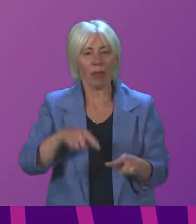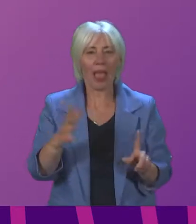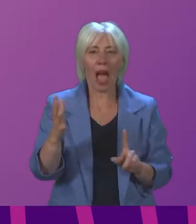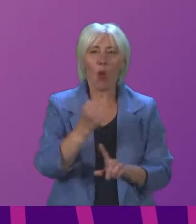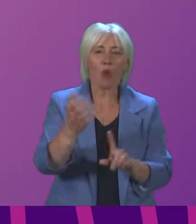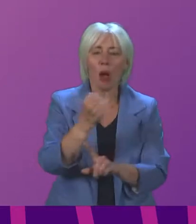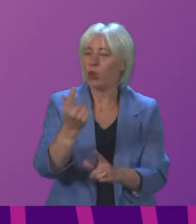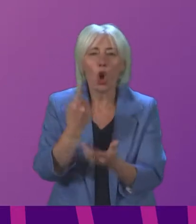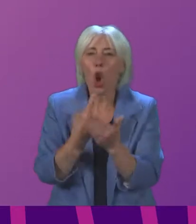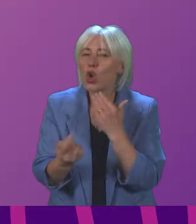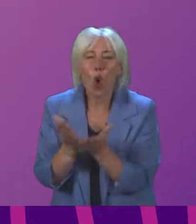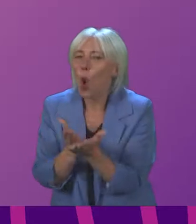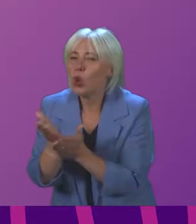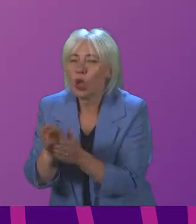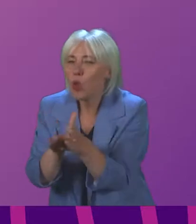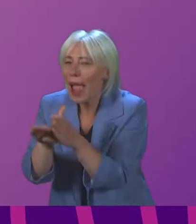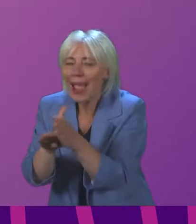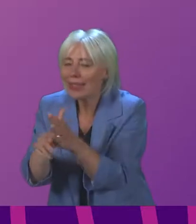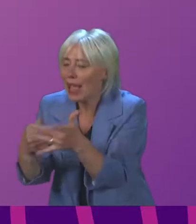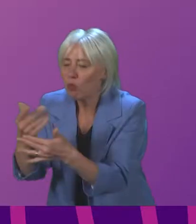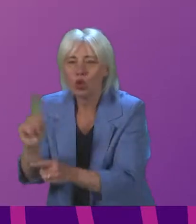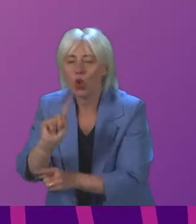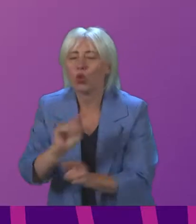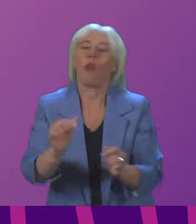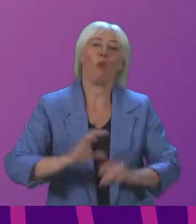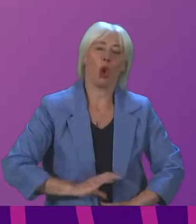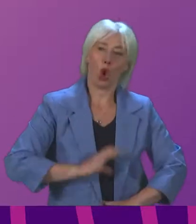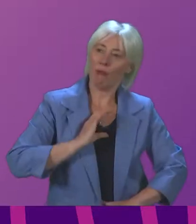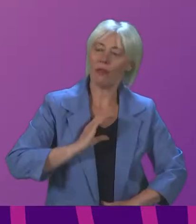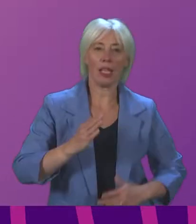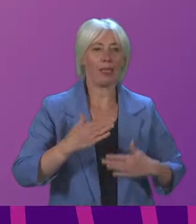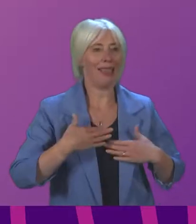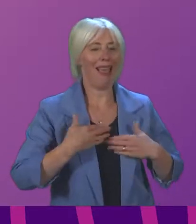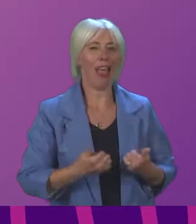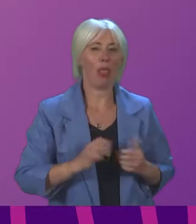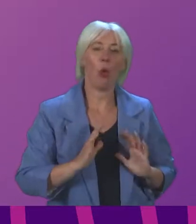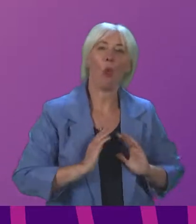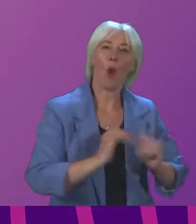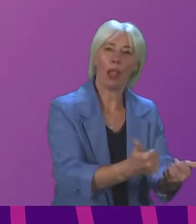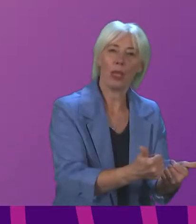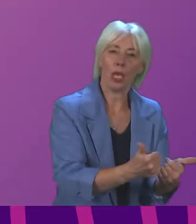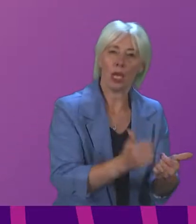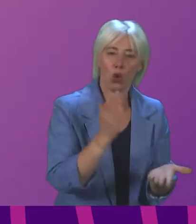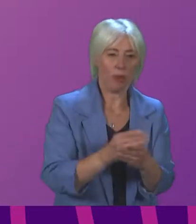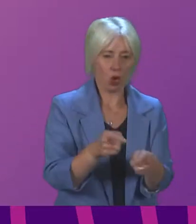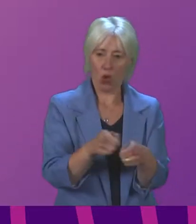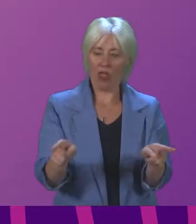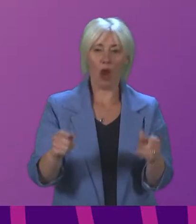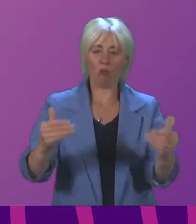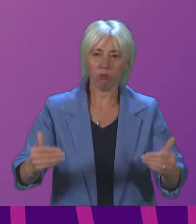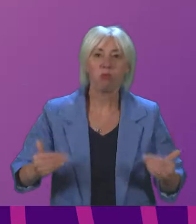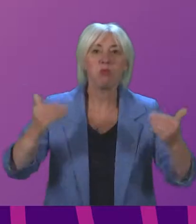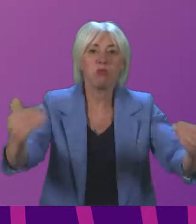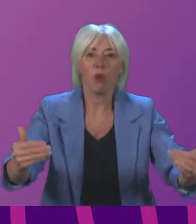exam results, but by their health and wellbeing, by their confidence, to make sure that they are going forward and not backwards.